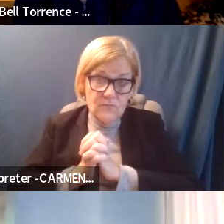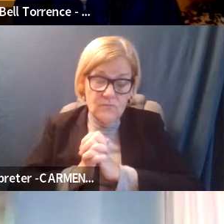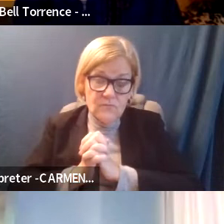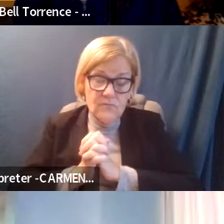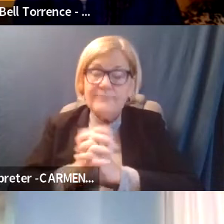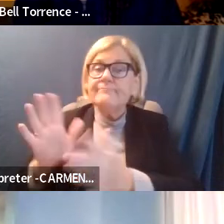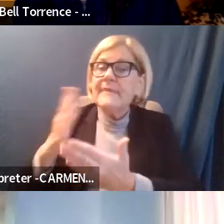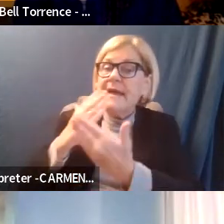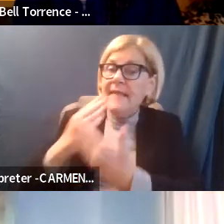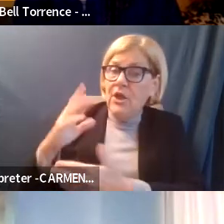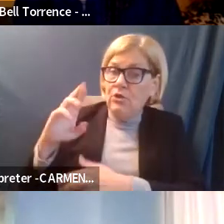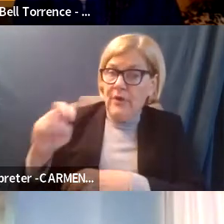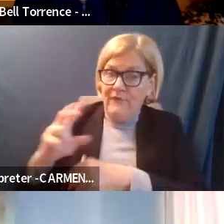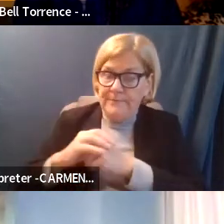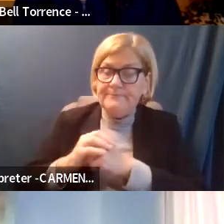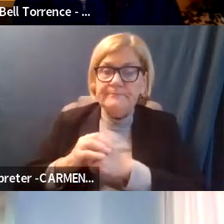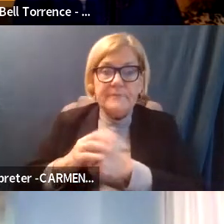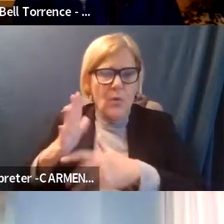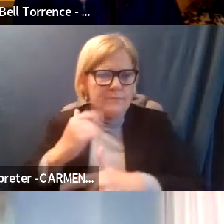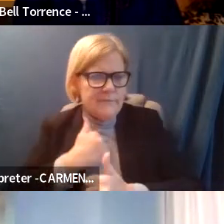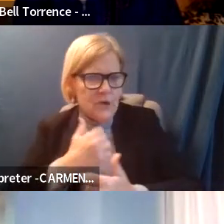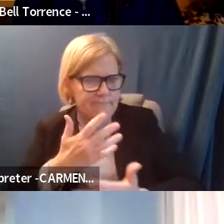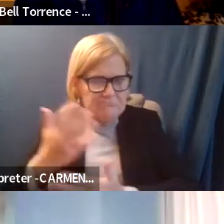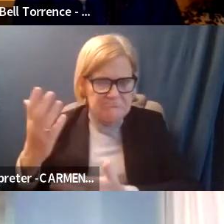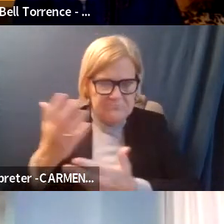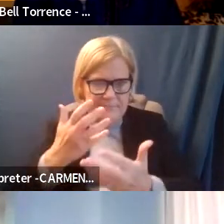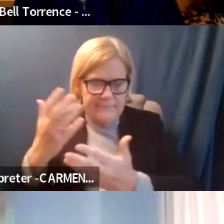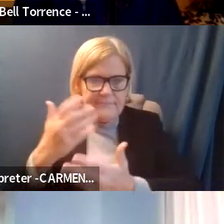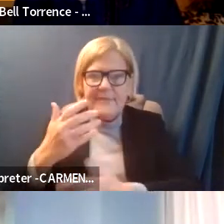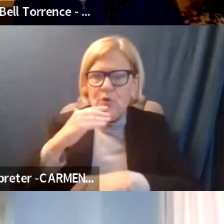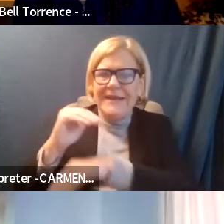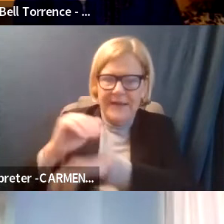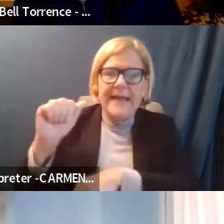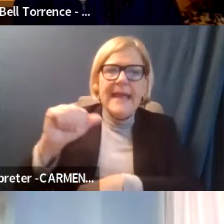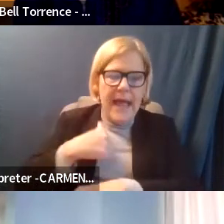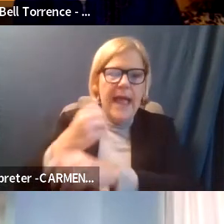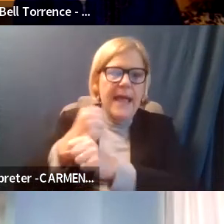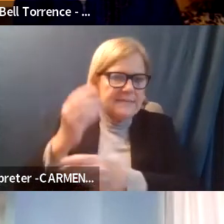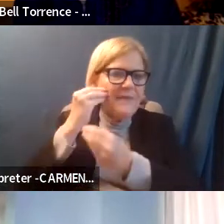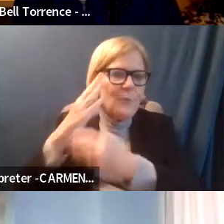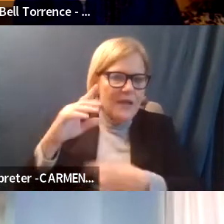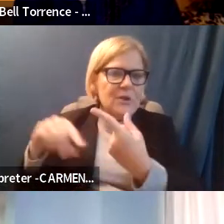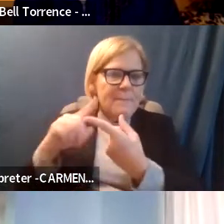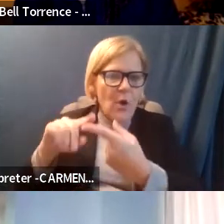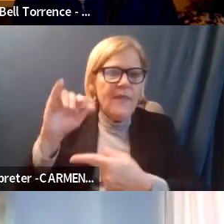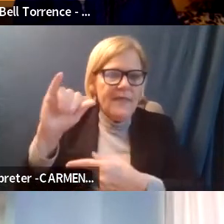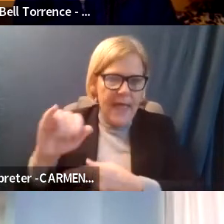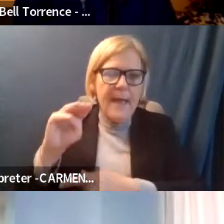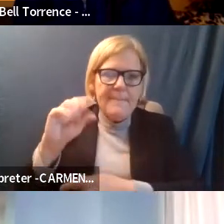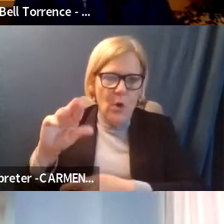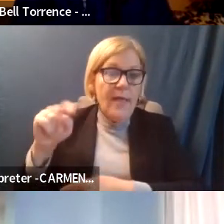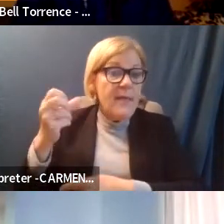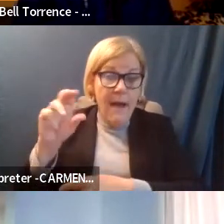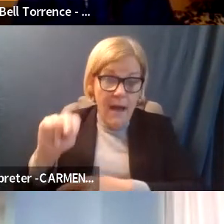Thank you, Rebecca. Go ahead. I'm sorry. Good evening. Yeah, I got some information about that marathon and what